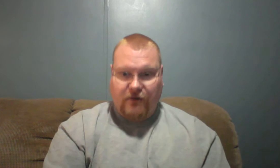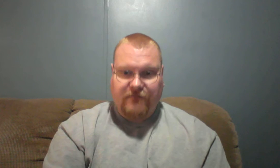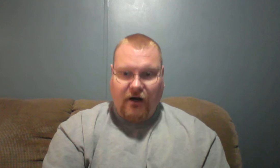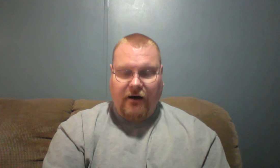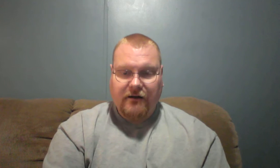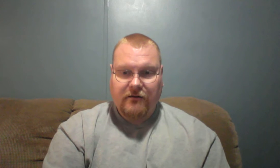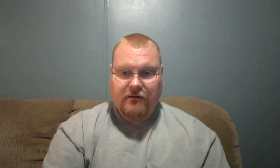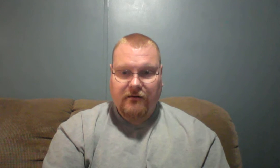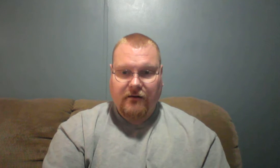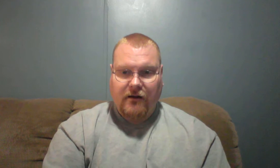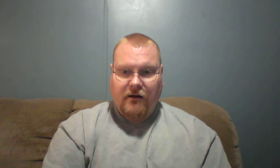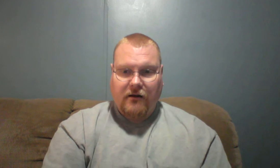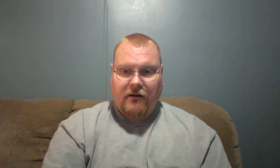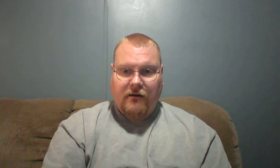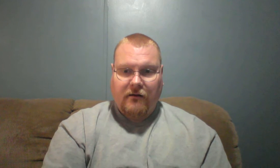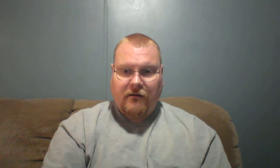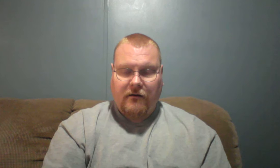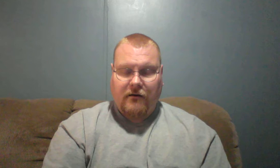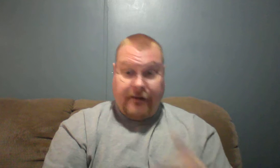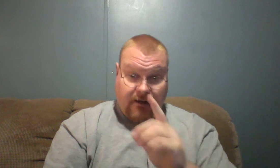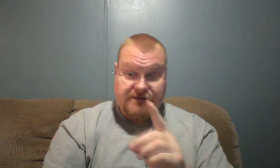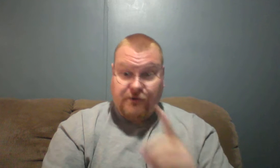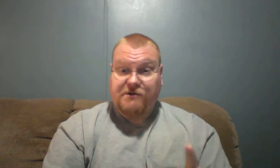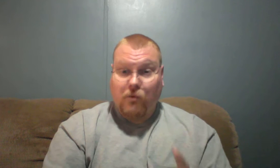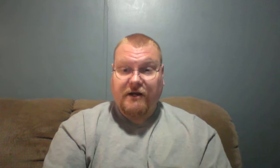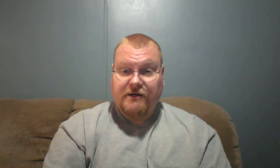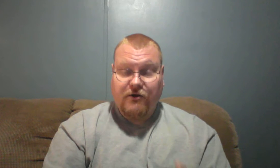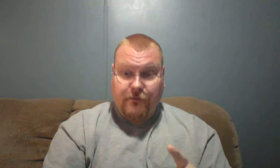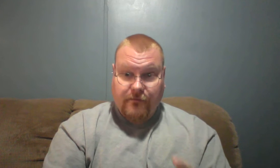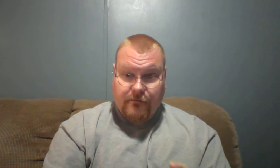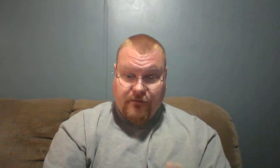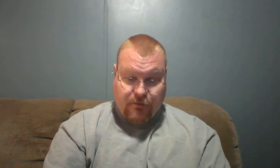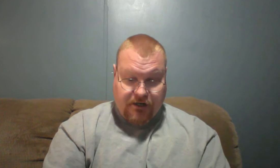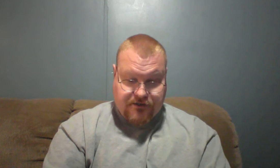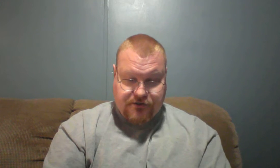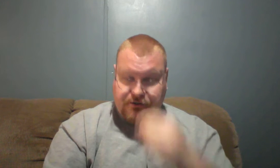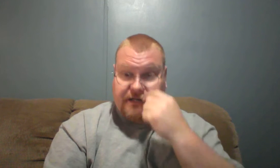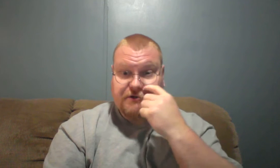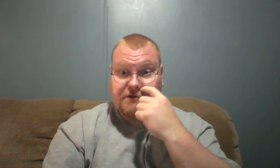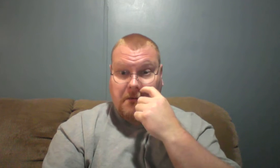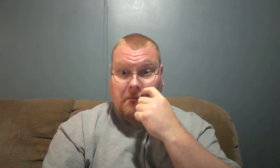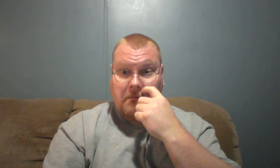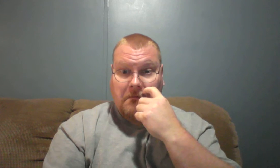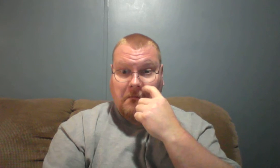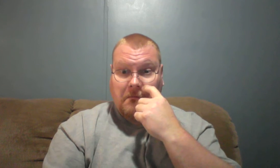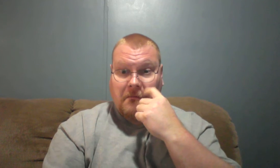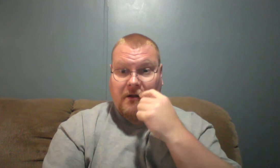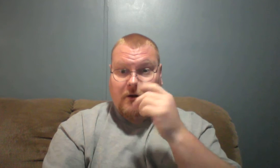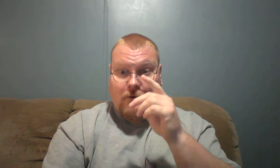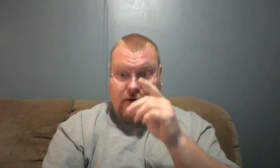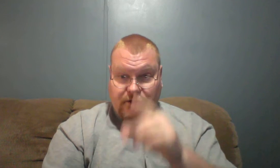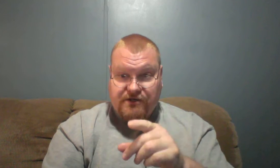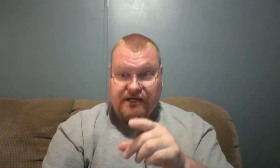of God. And also, as a warning too, you preachers, you teachers, when you say,